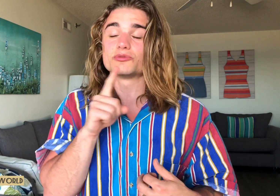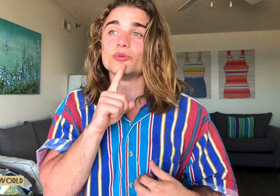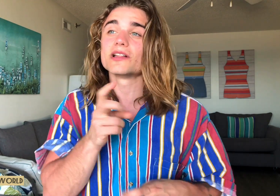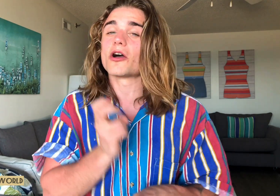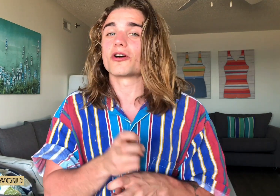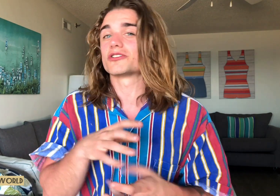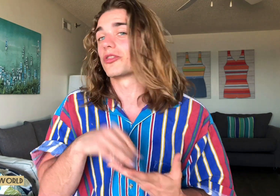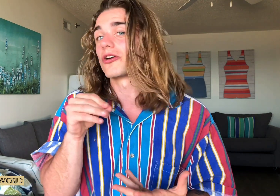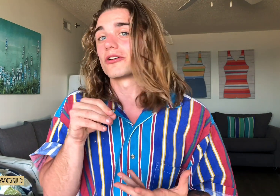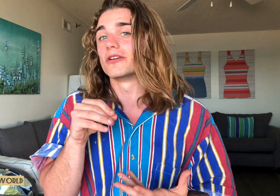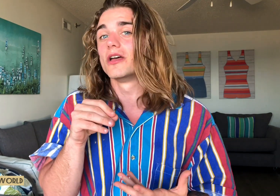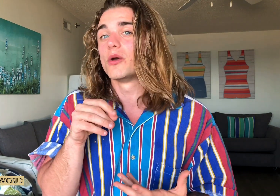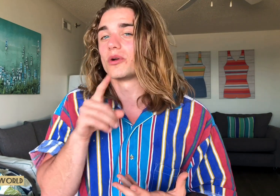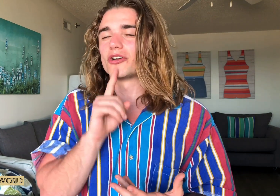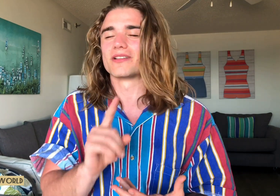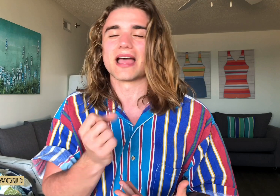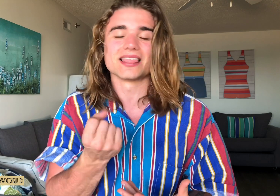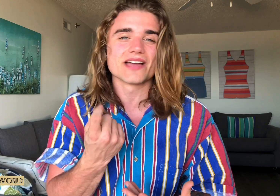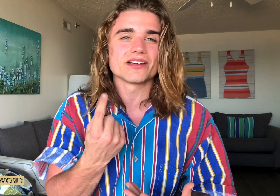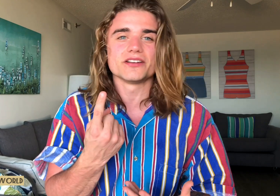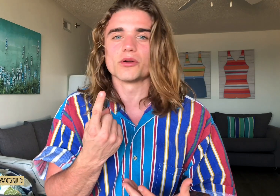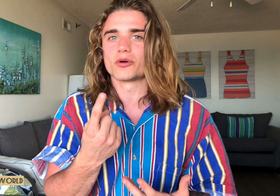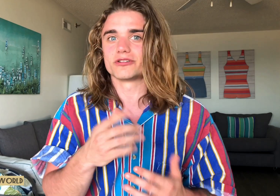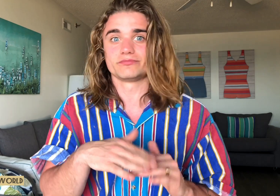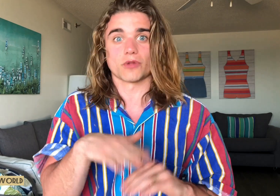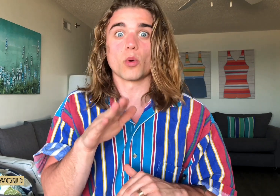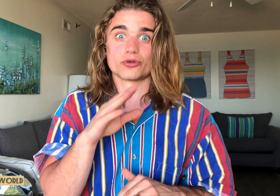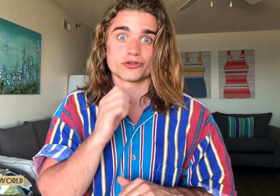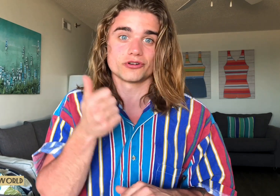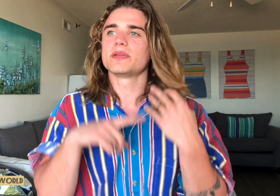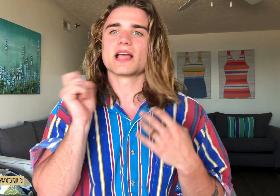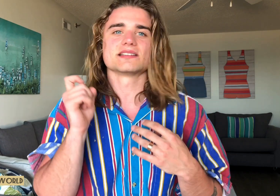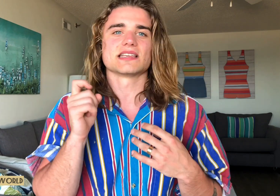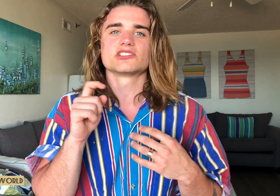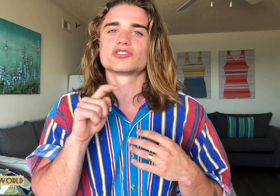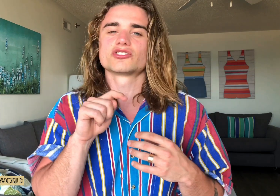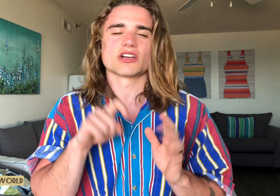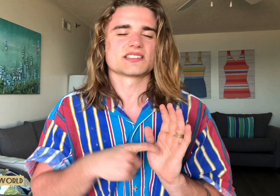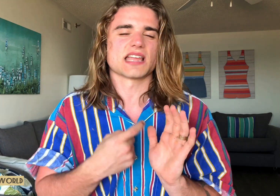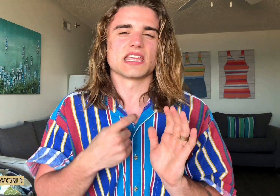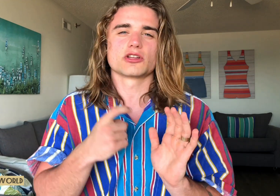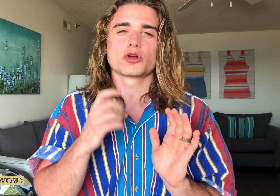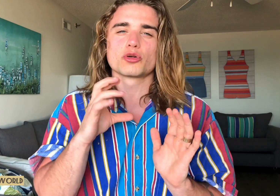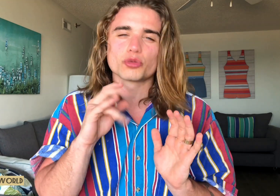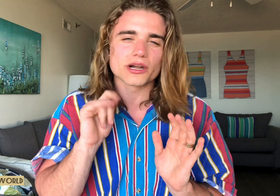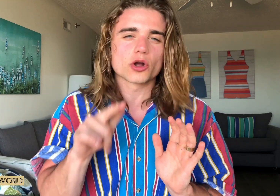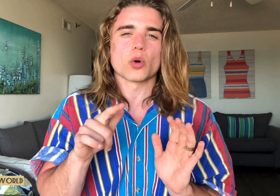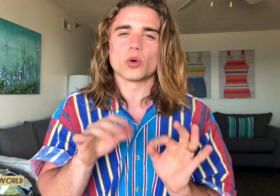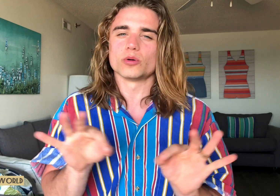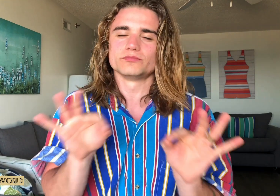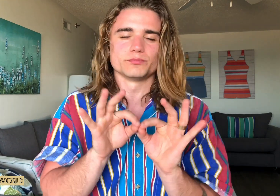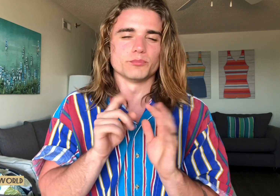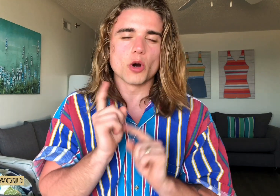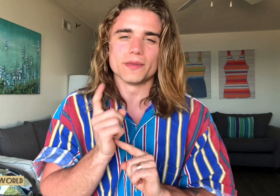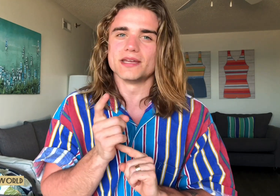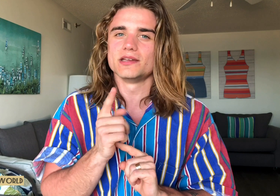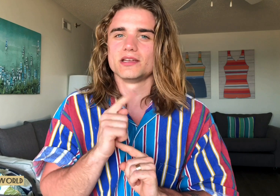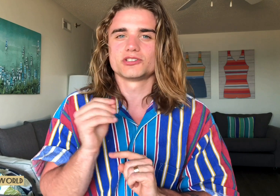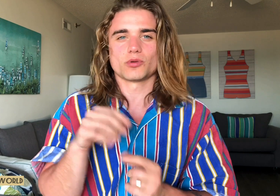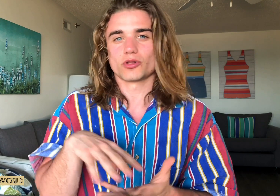really hard to learn when you're 11 or older because it's just a critical moment to learn